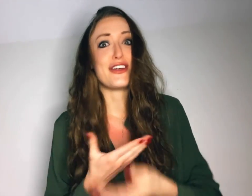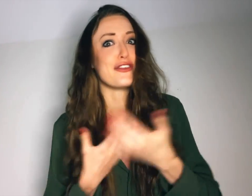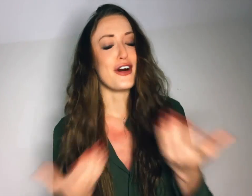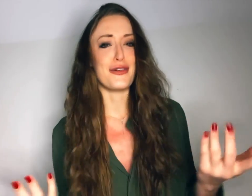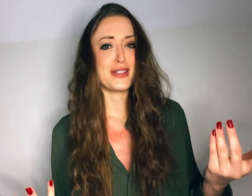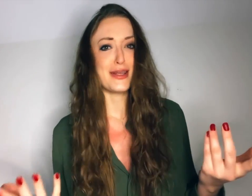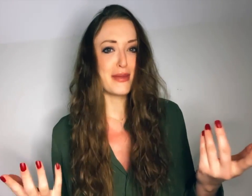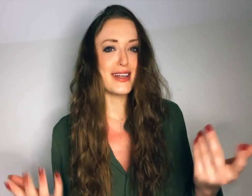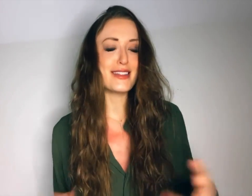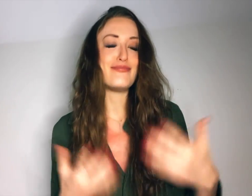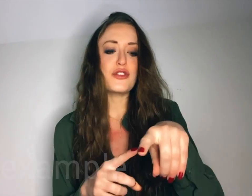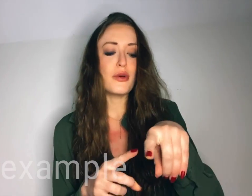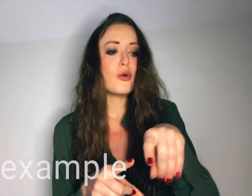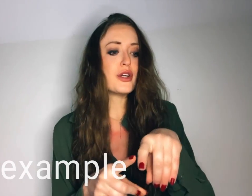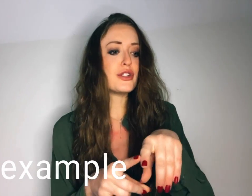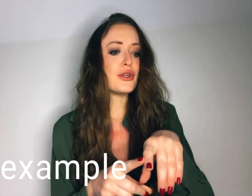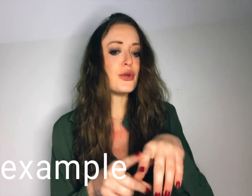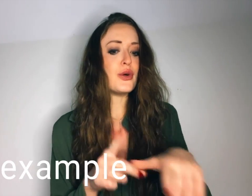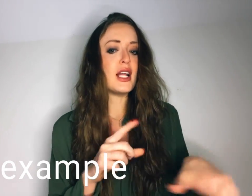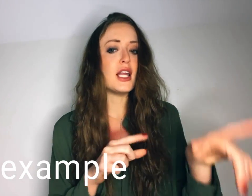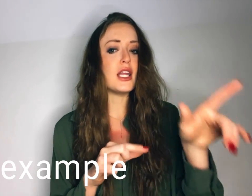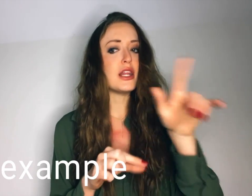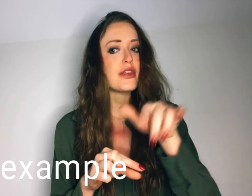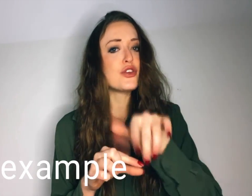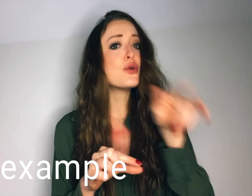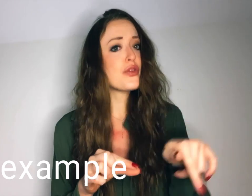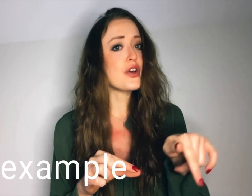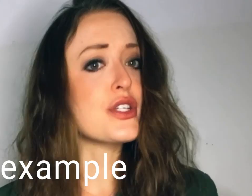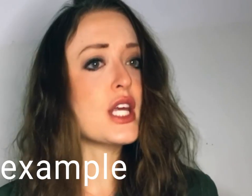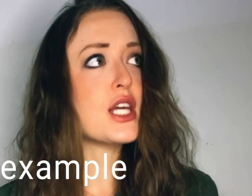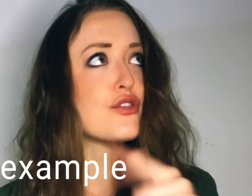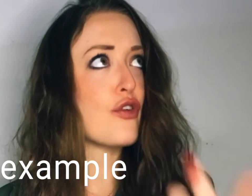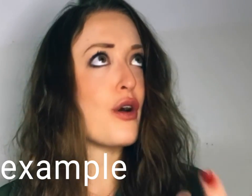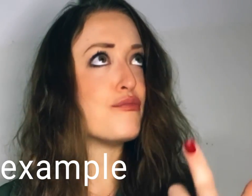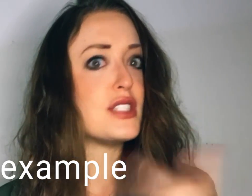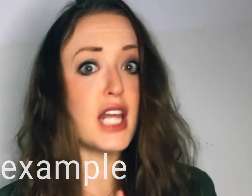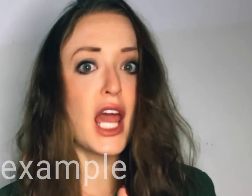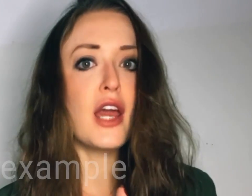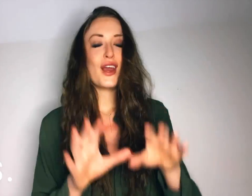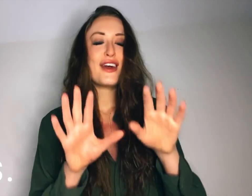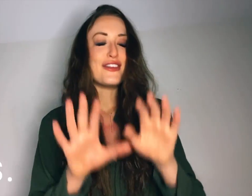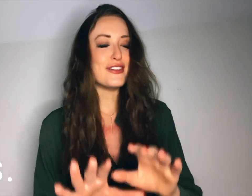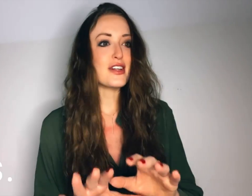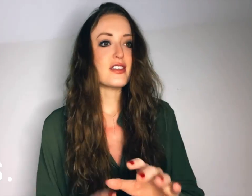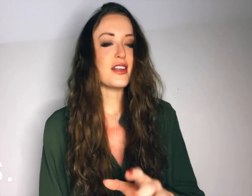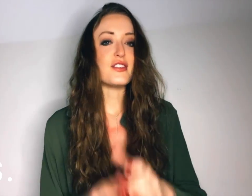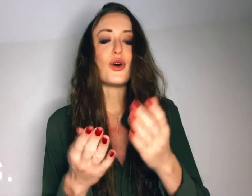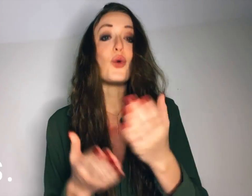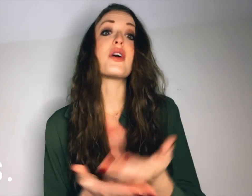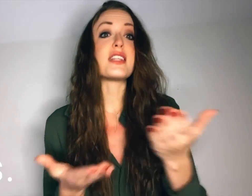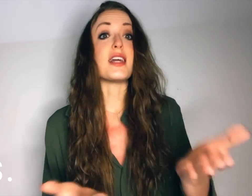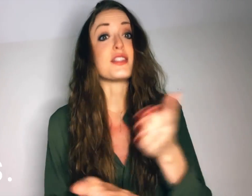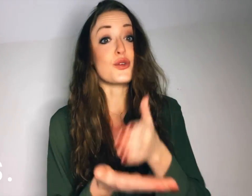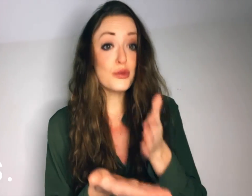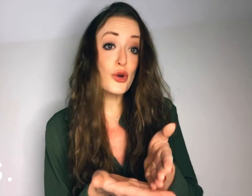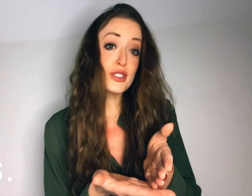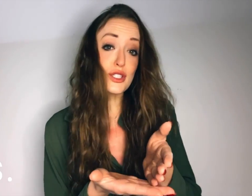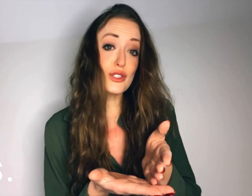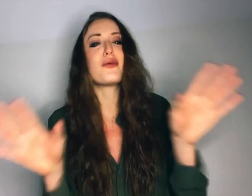for all recipients. Is the report due two Thursdays from today? Versus what day is the report due? My